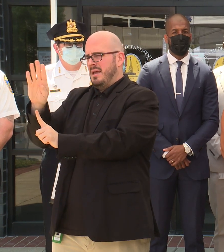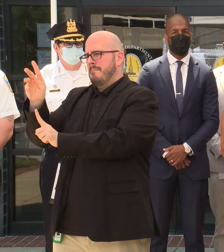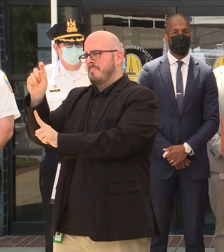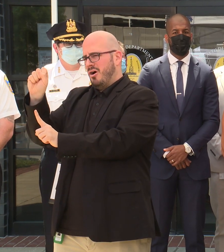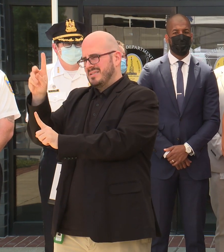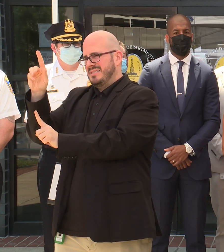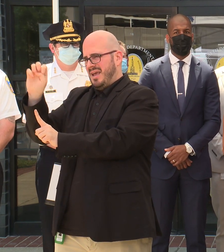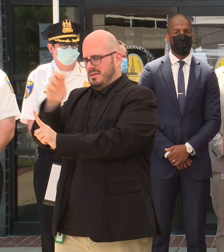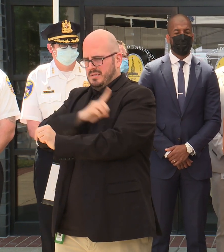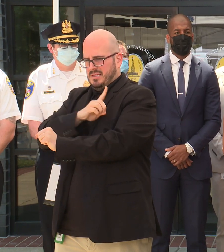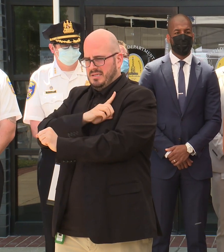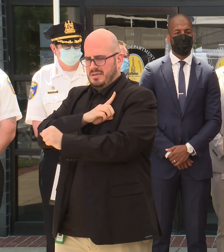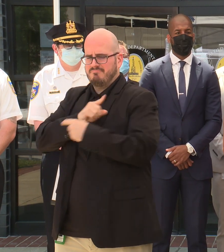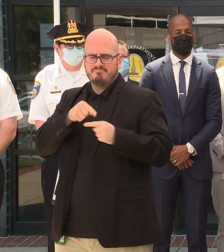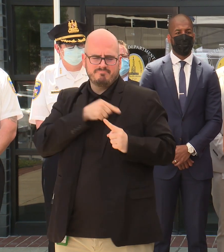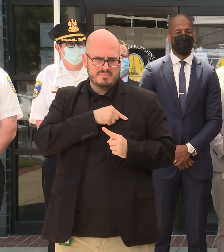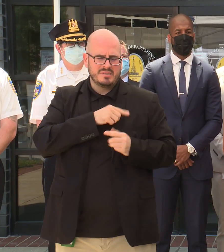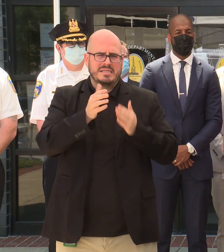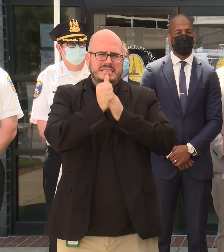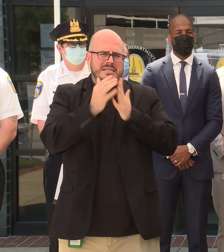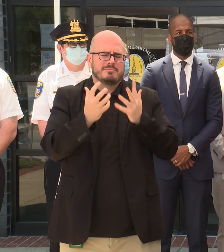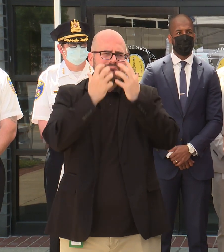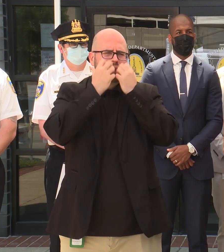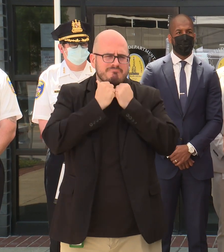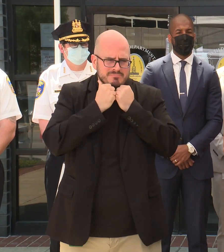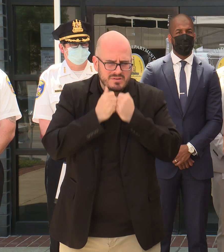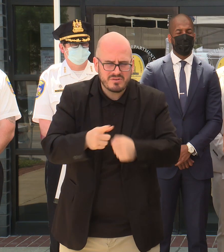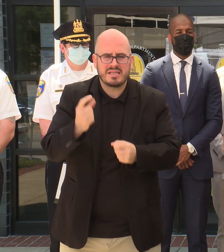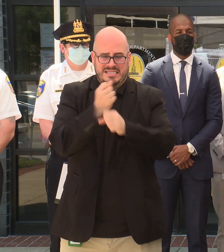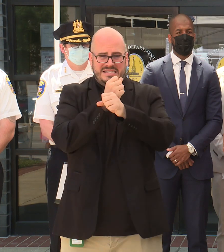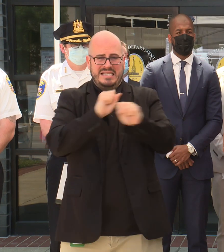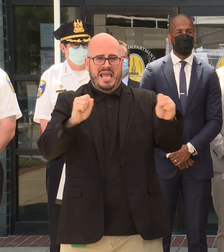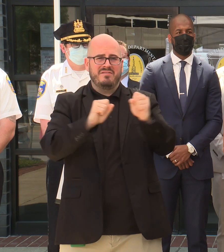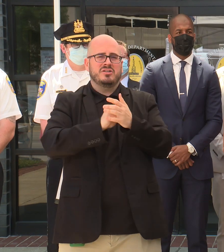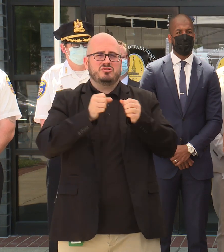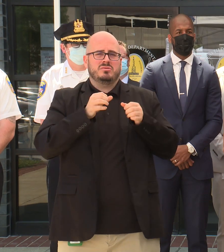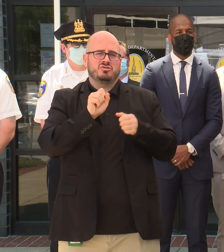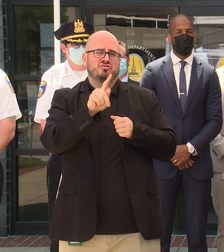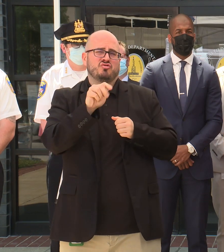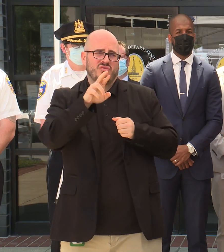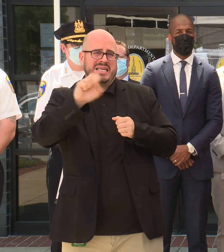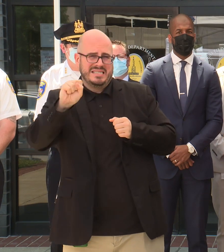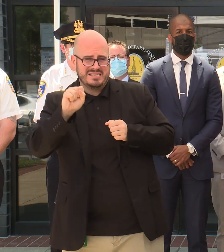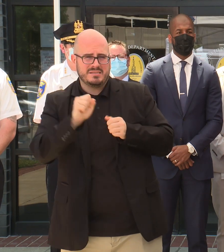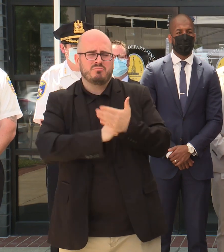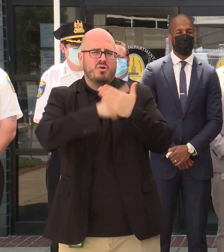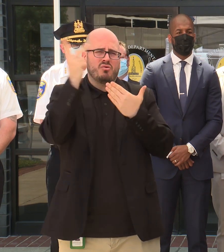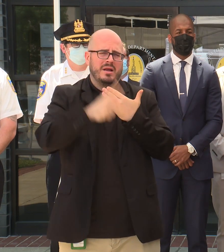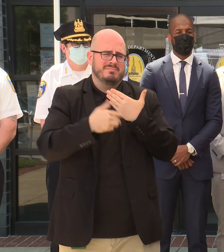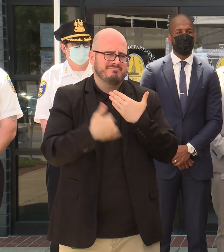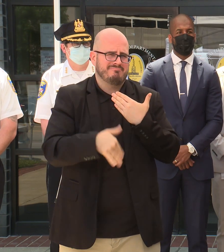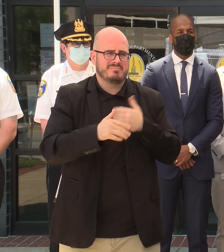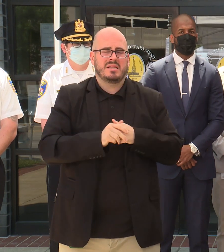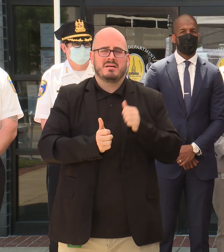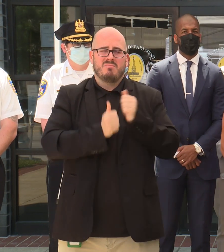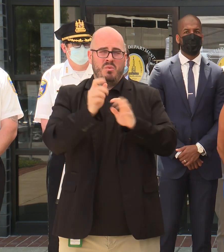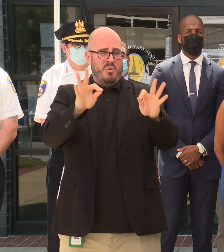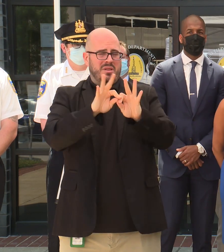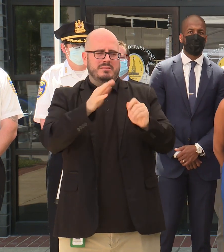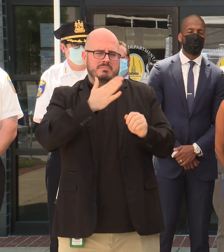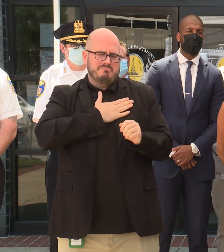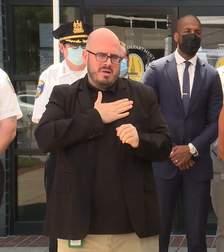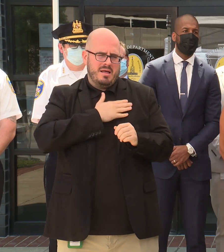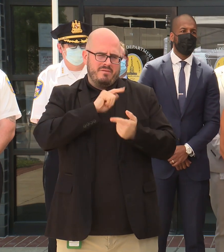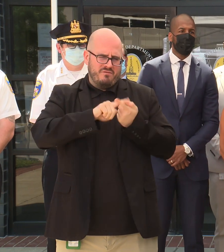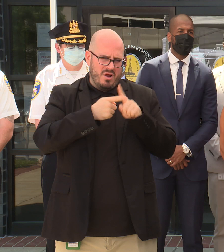a beloved leader of our safe streets anti-violence program, a son of Baltimore, and to me, most importantly, my friend and brother. I